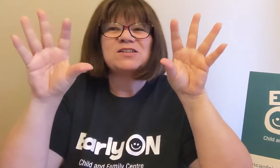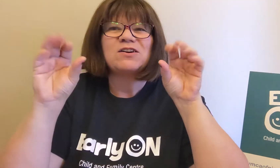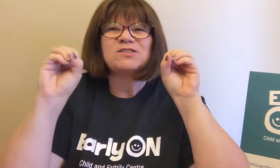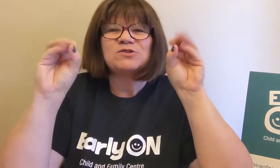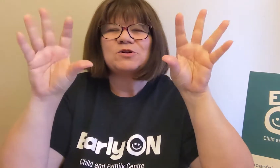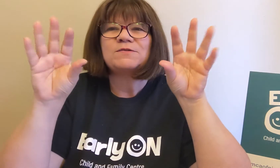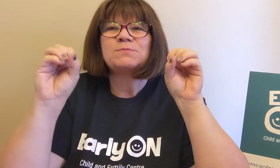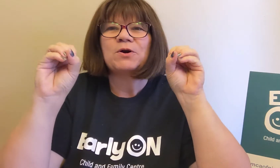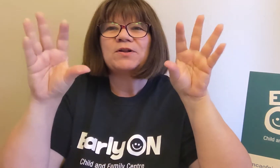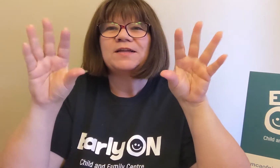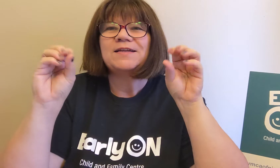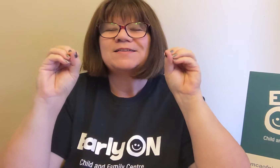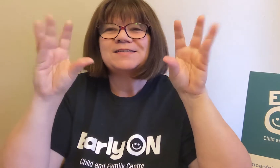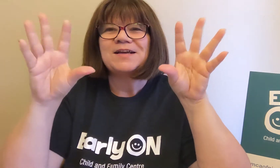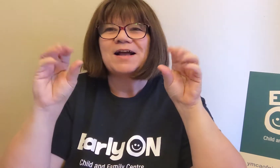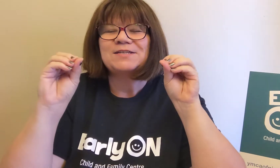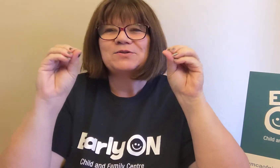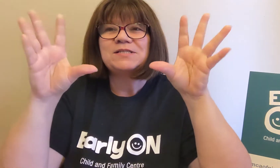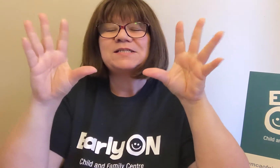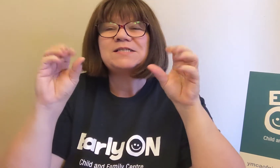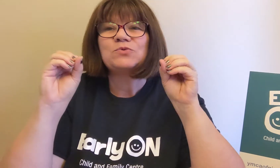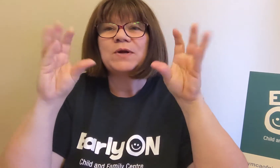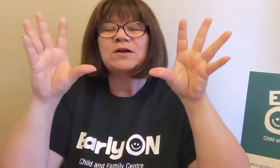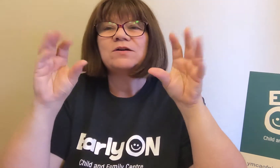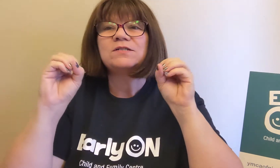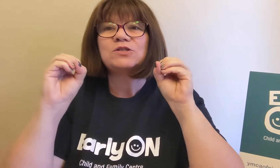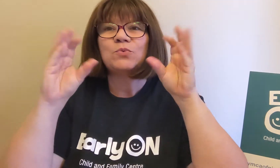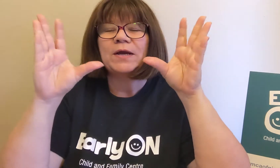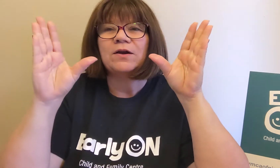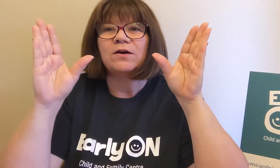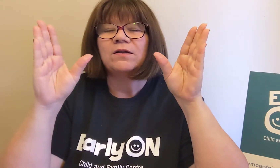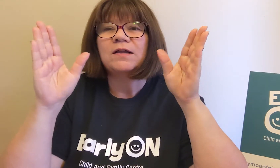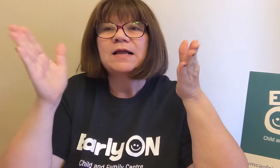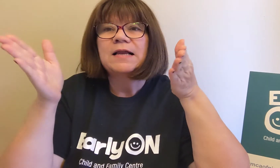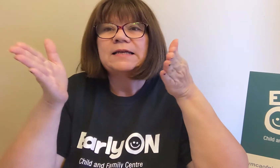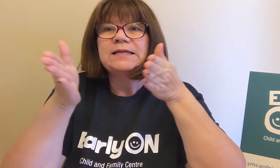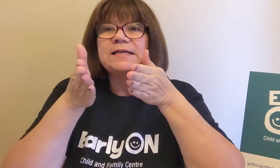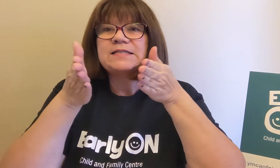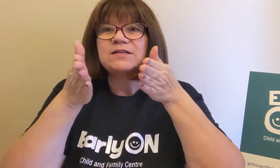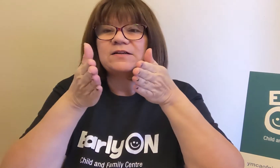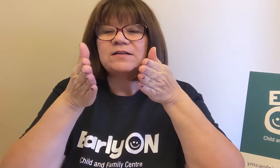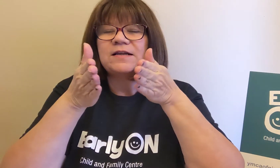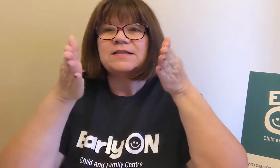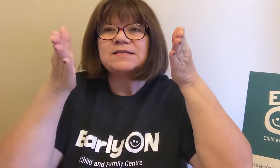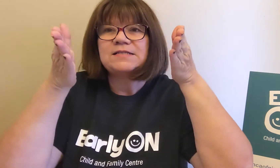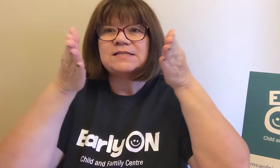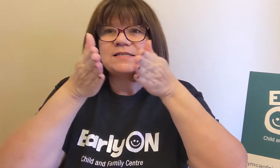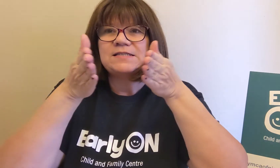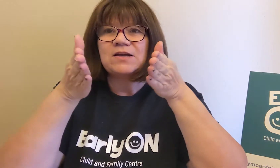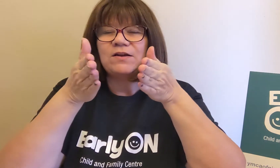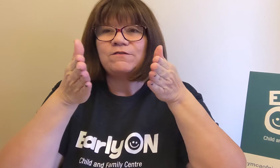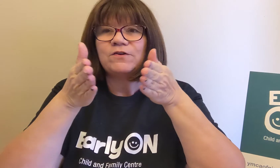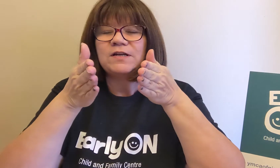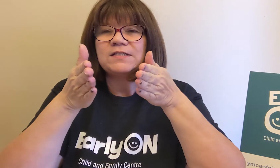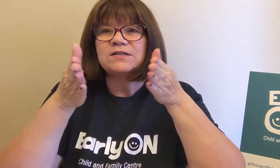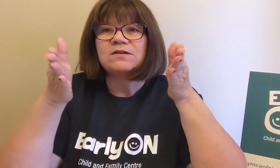stars are sort of sparkling in the sky. So this is twinkle twinkle little and this is the sign for little,